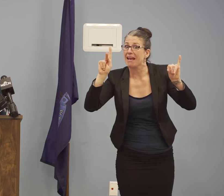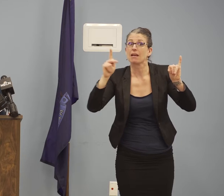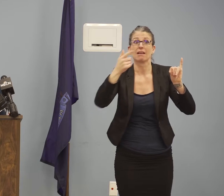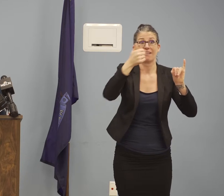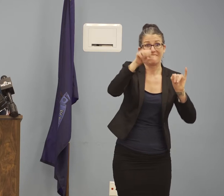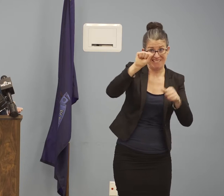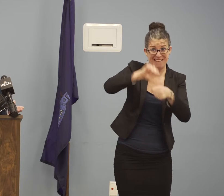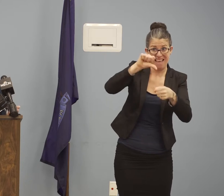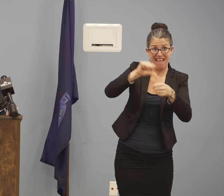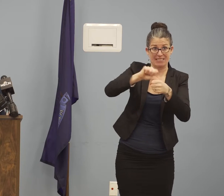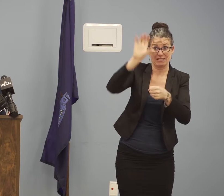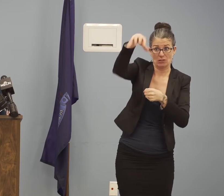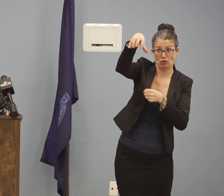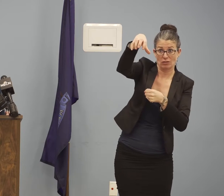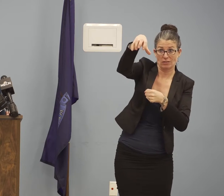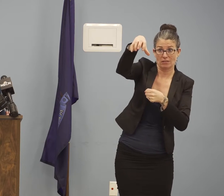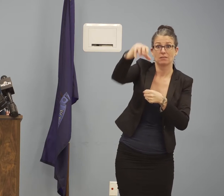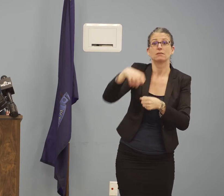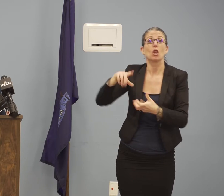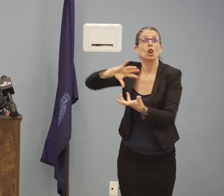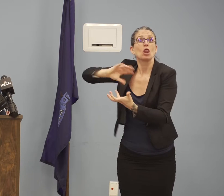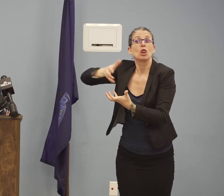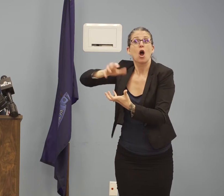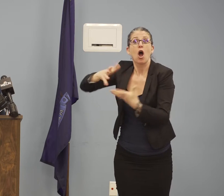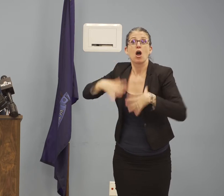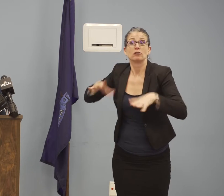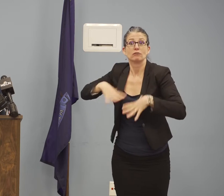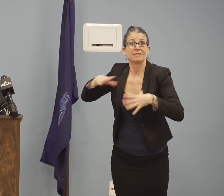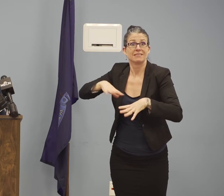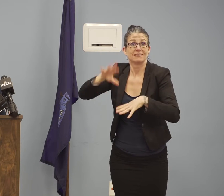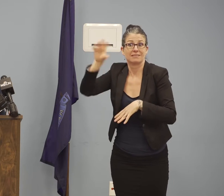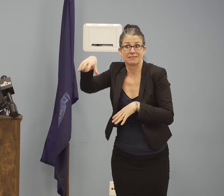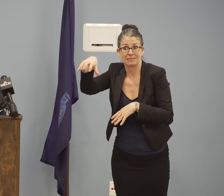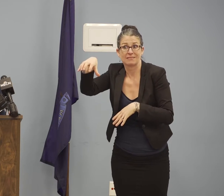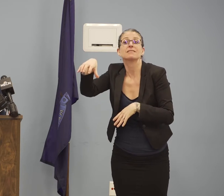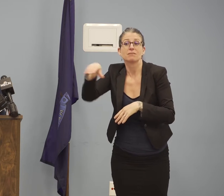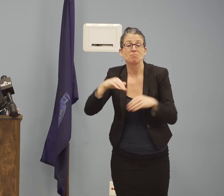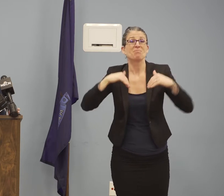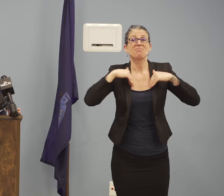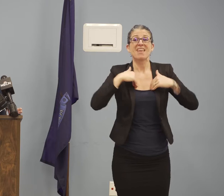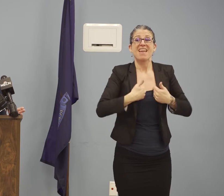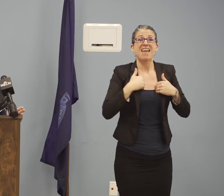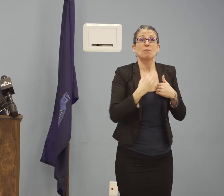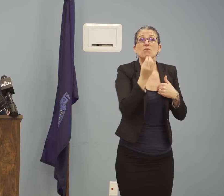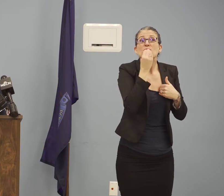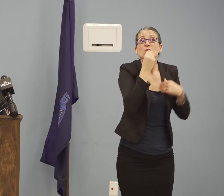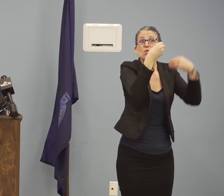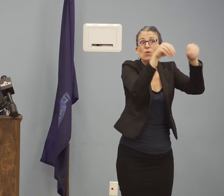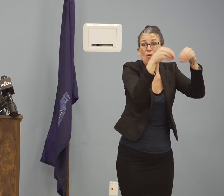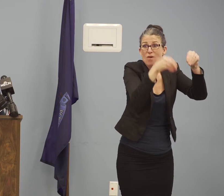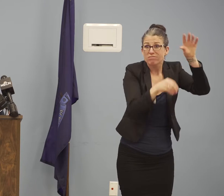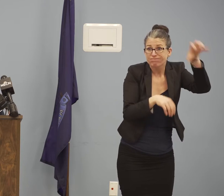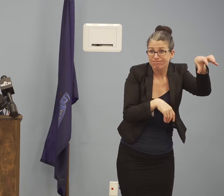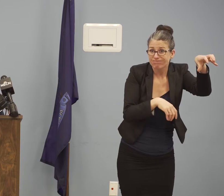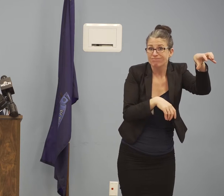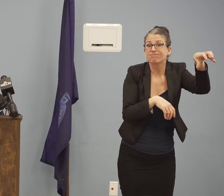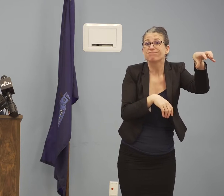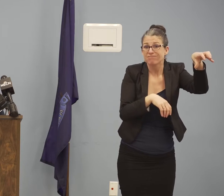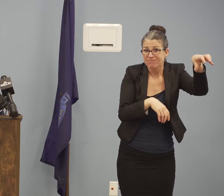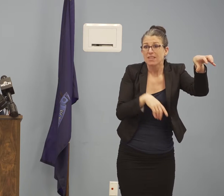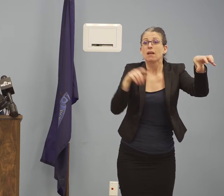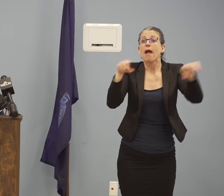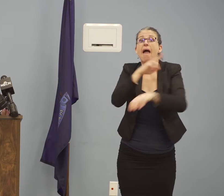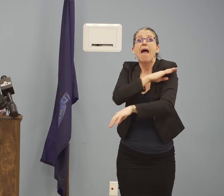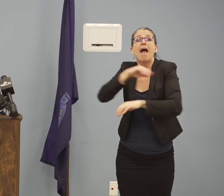laundromats, veterinary clinics, animal feed stores, shipping facilities, public transportation,